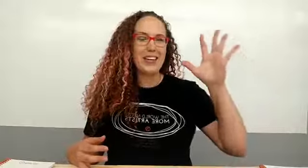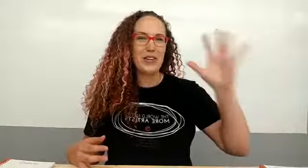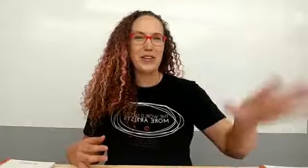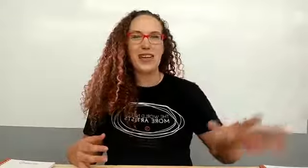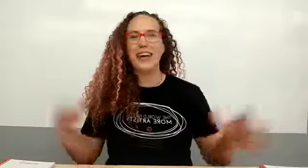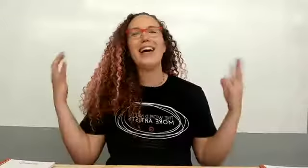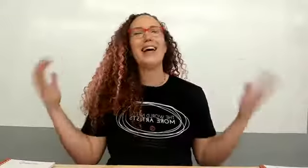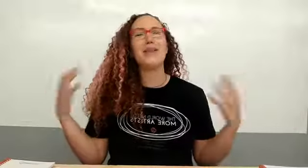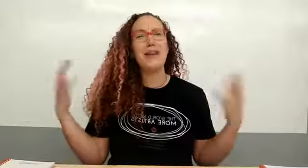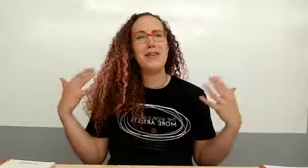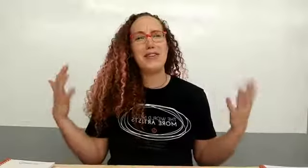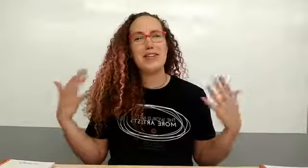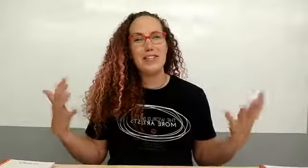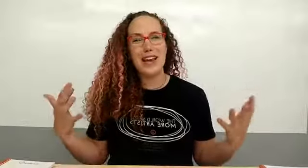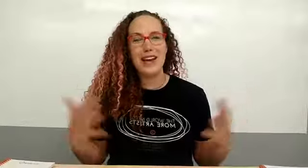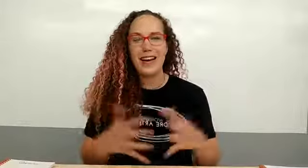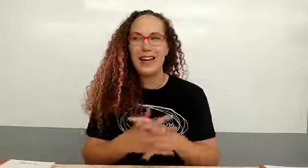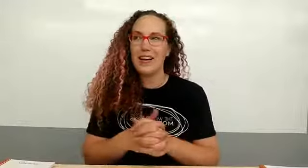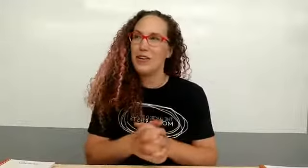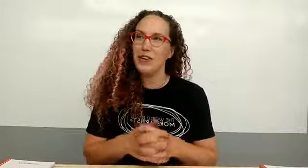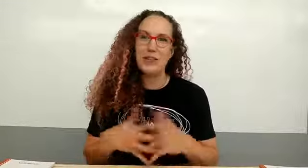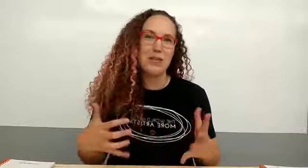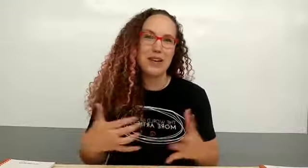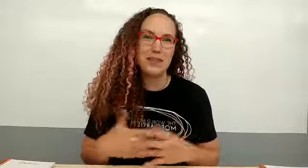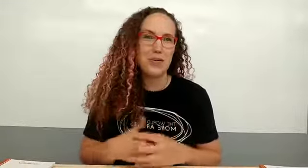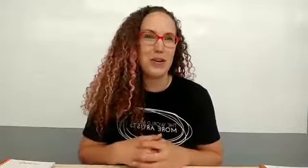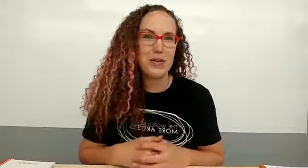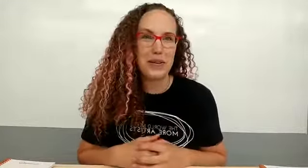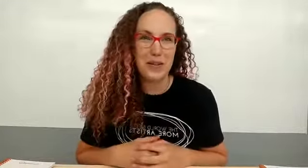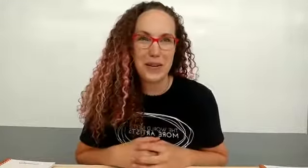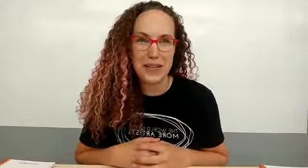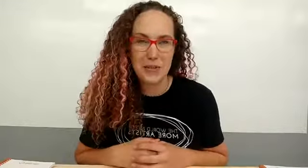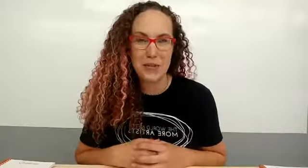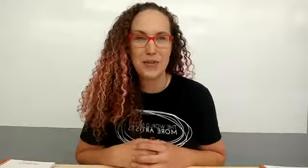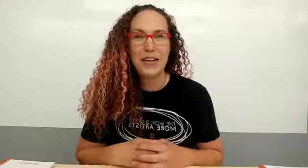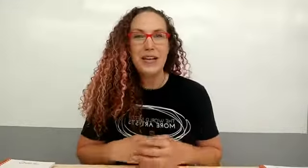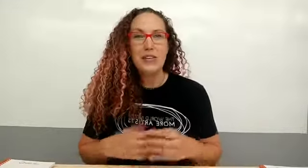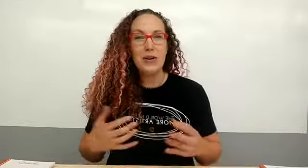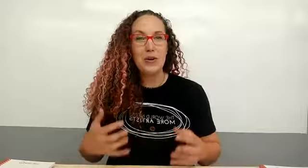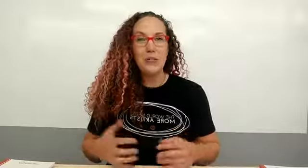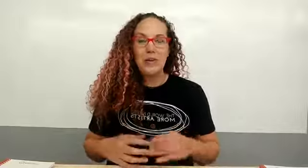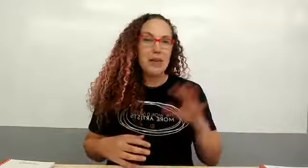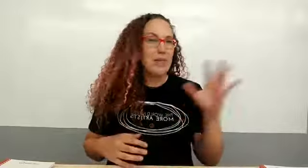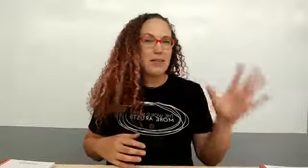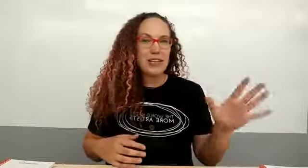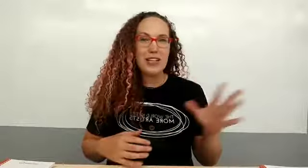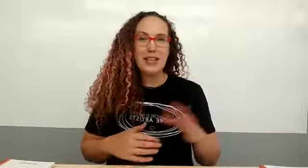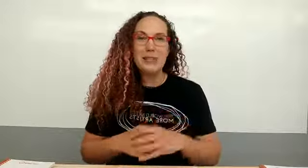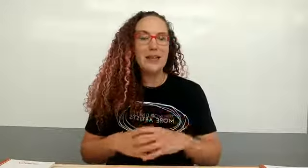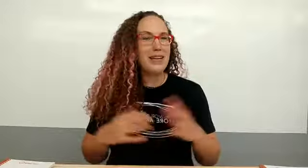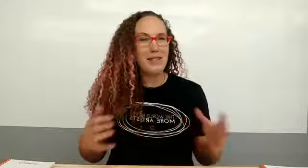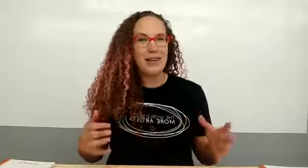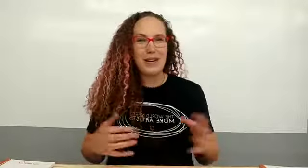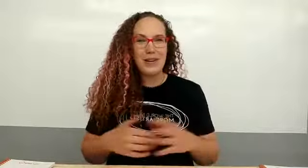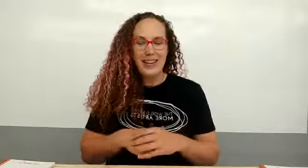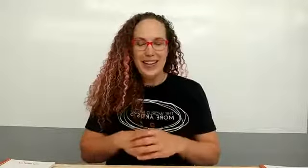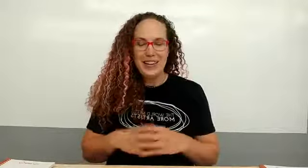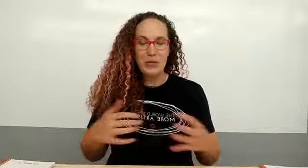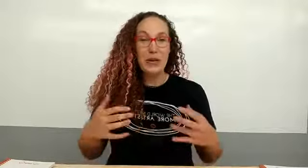you're like I want an Orange Heasel there and you know to be honest we're not going to Illinois anytime soon so maybe eventually but not right now and so we